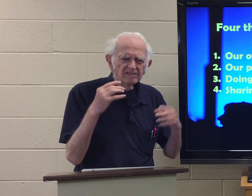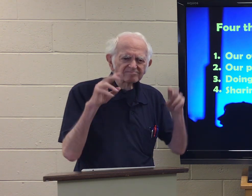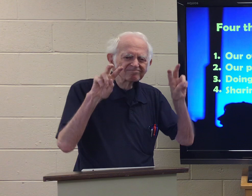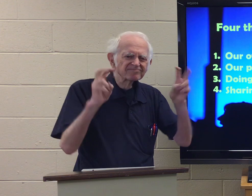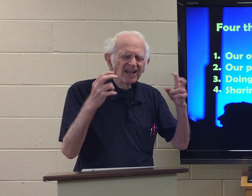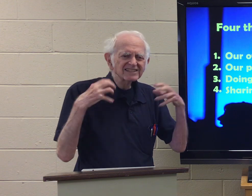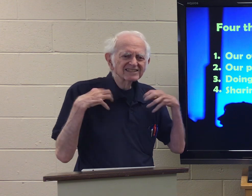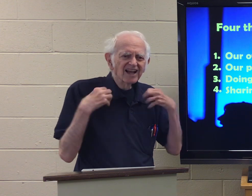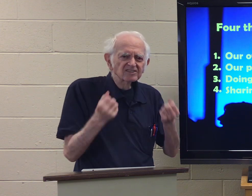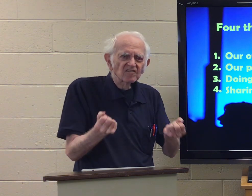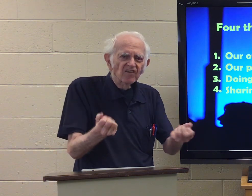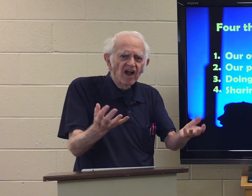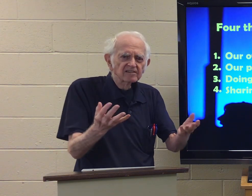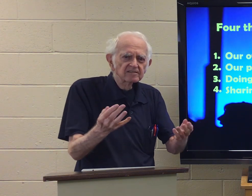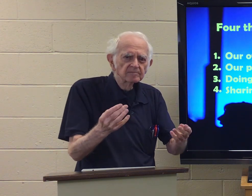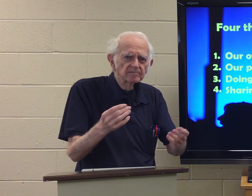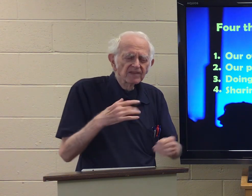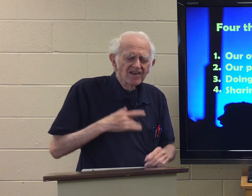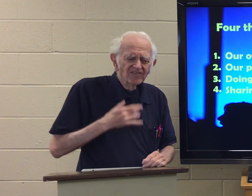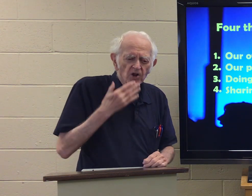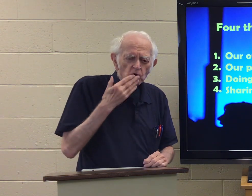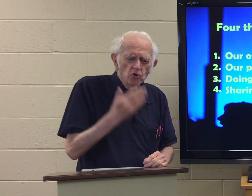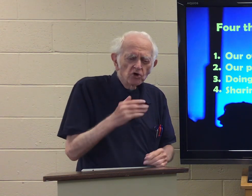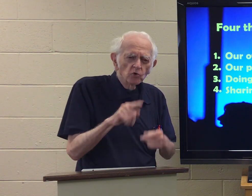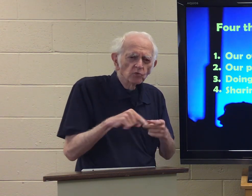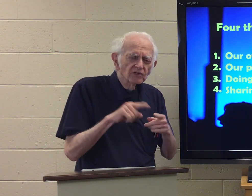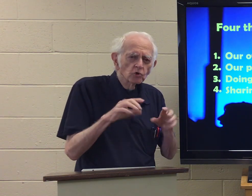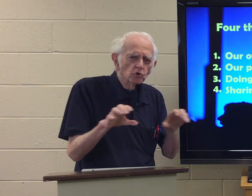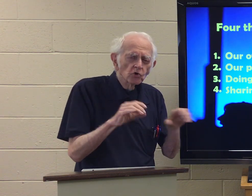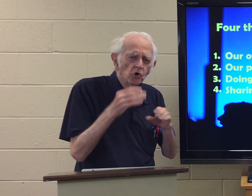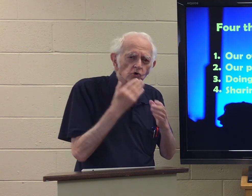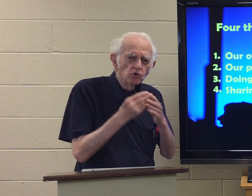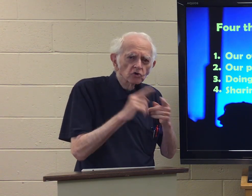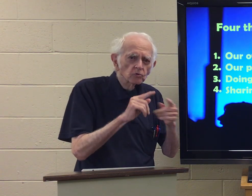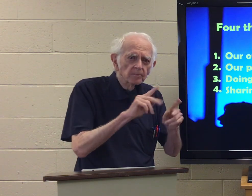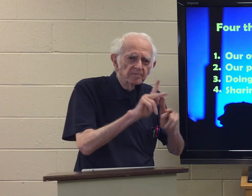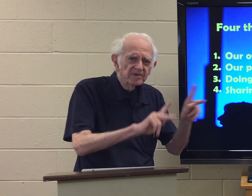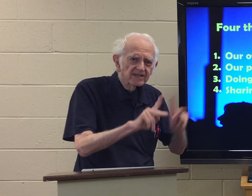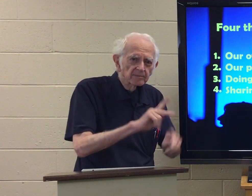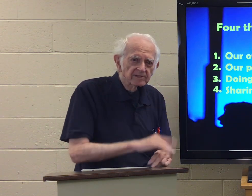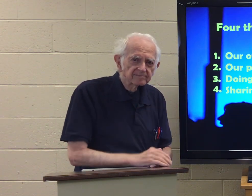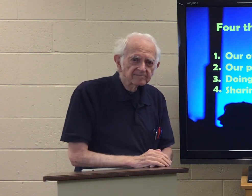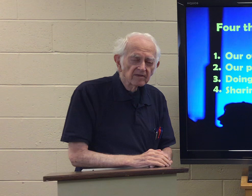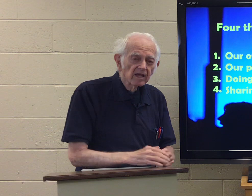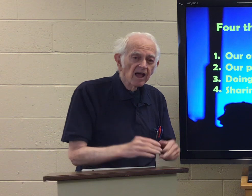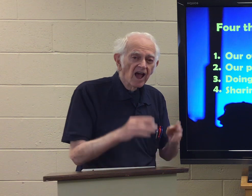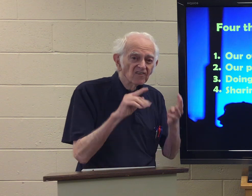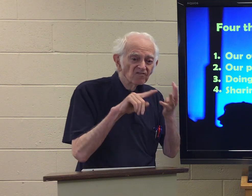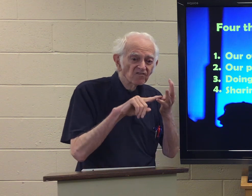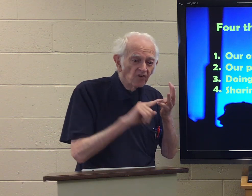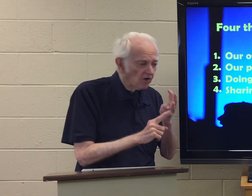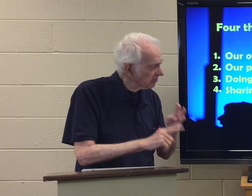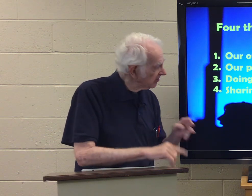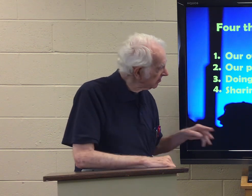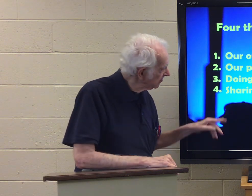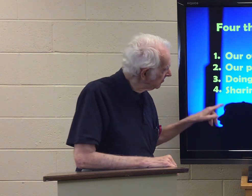That's a good sacrifice. It feels good when we do good to other people. And fourth,